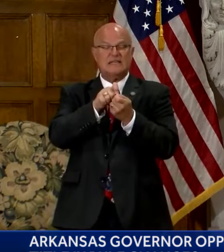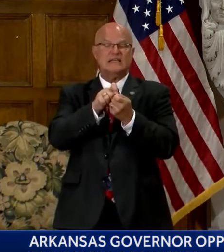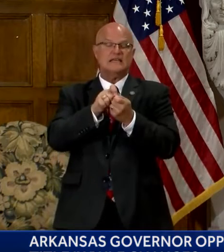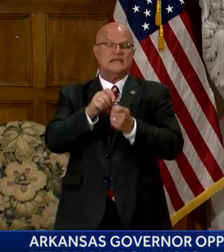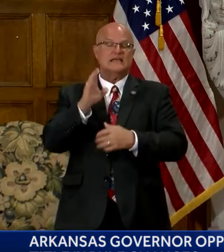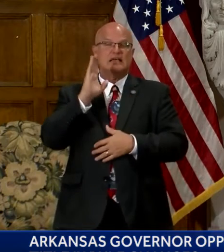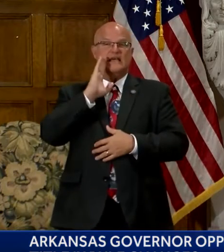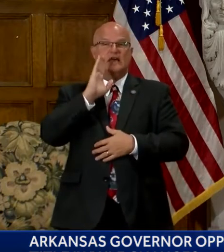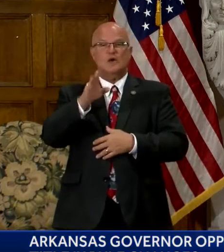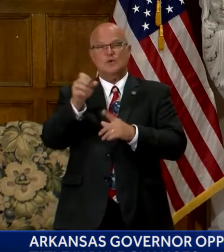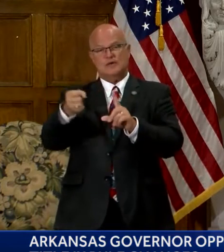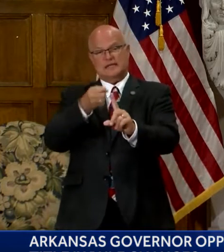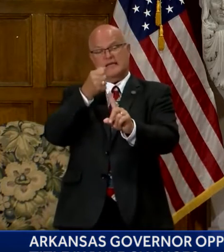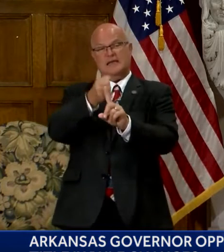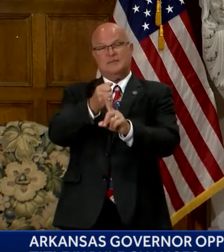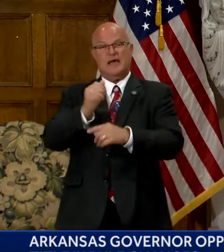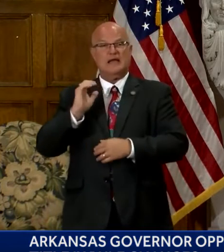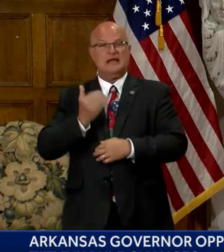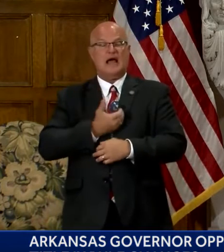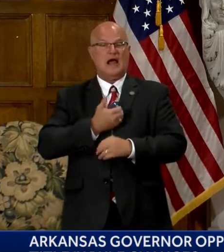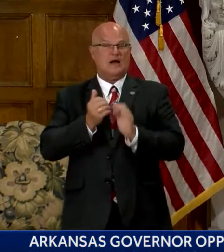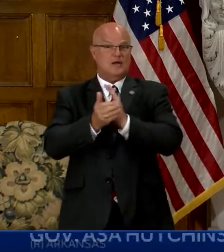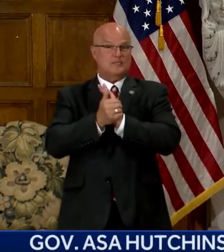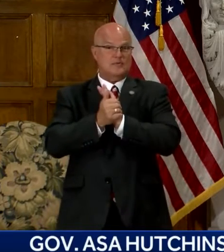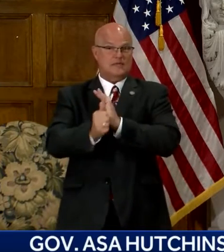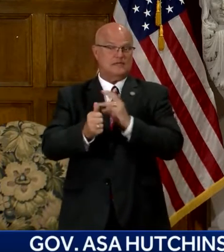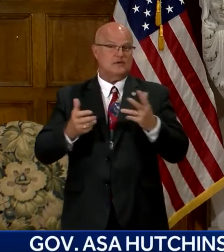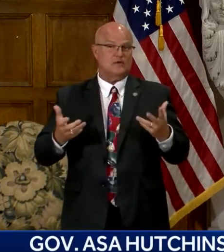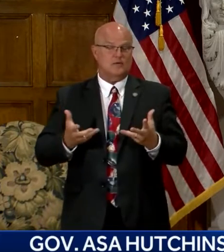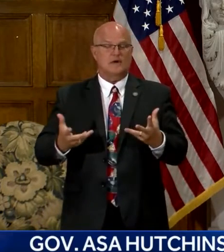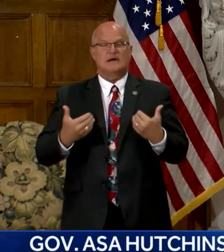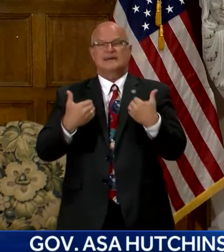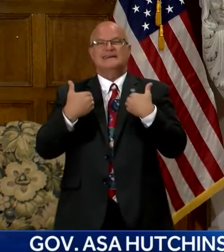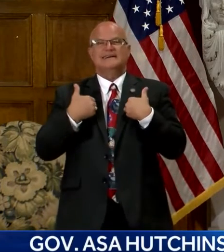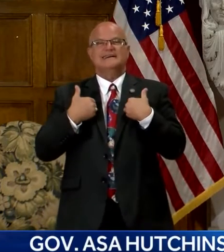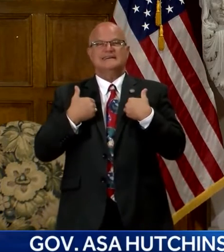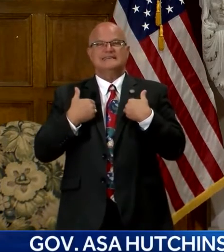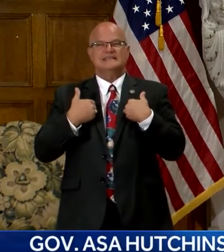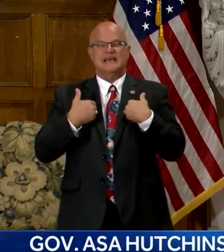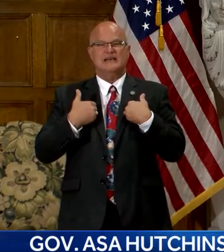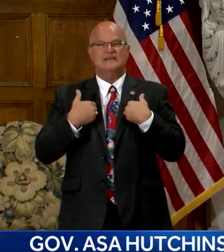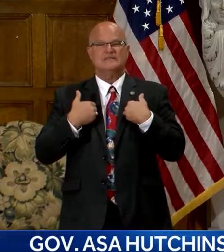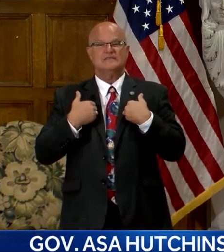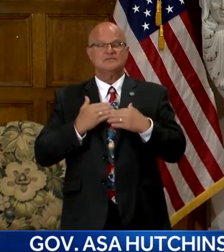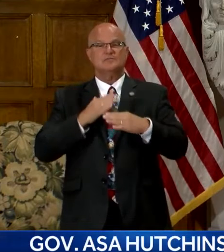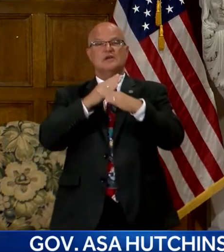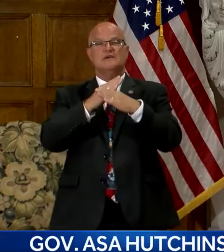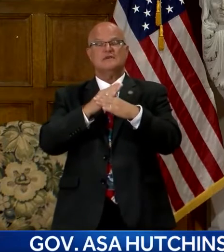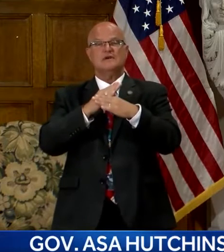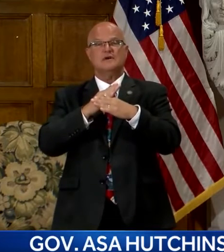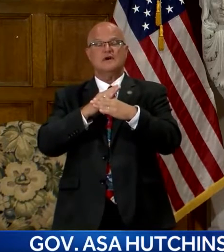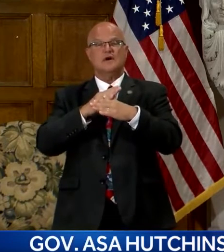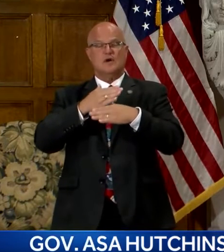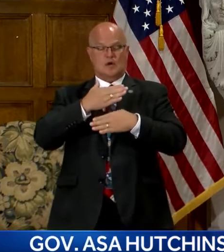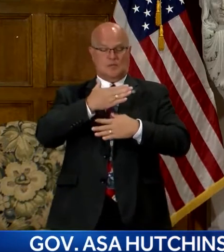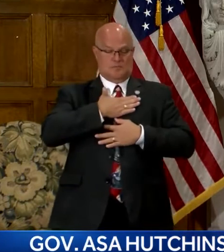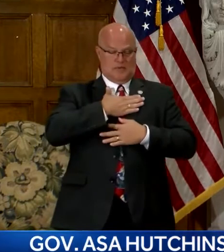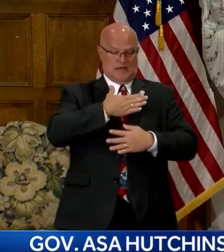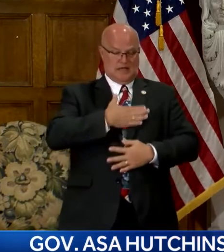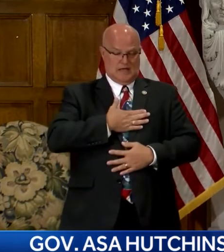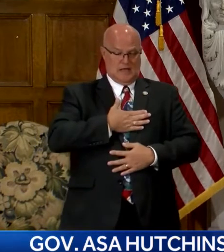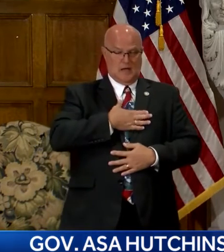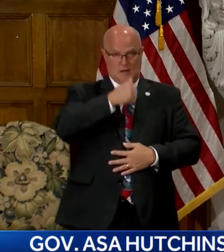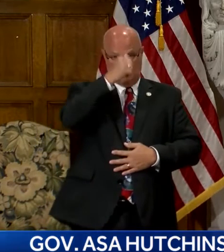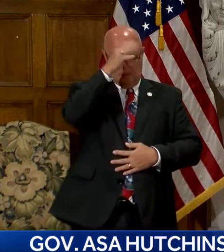It would impact our ability to have to prohibit biological males from